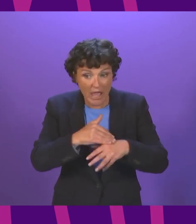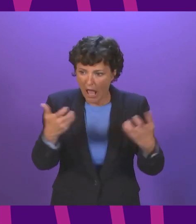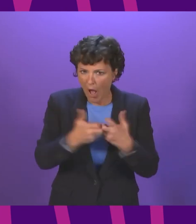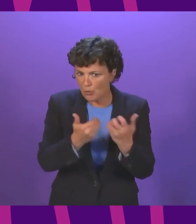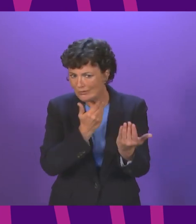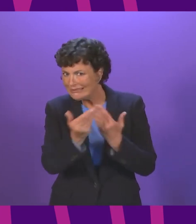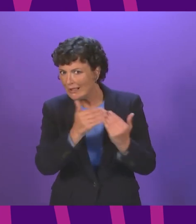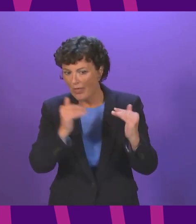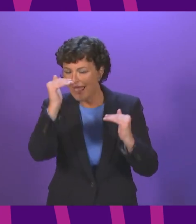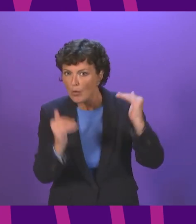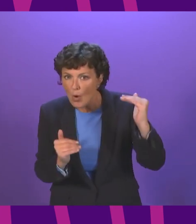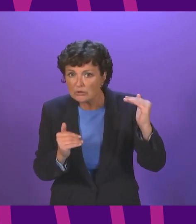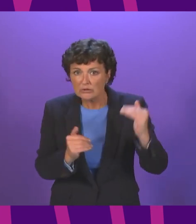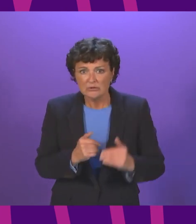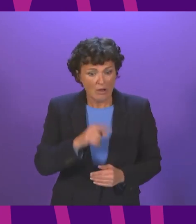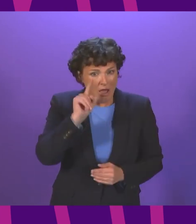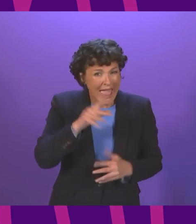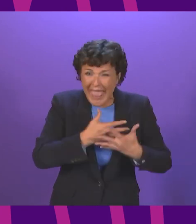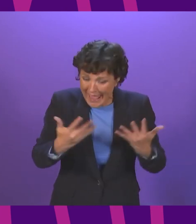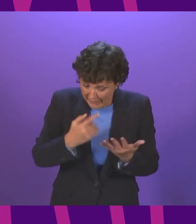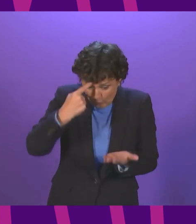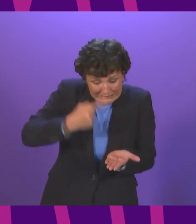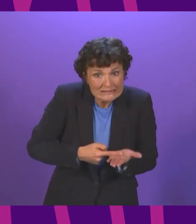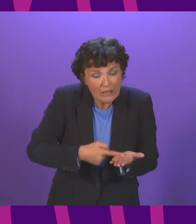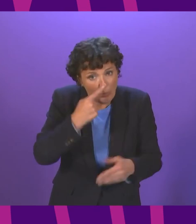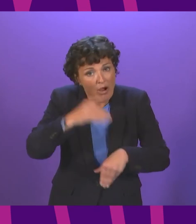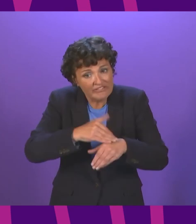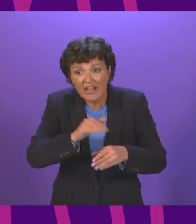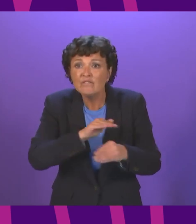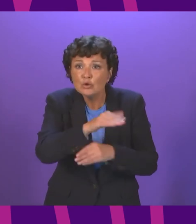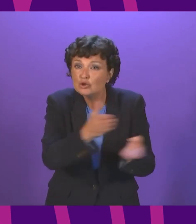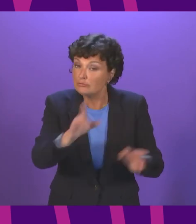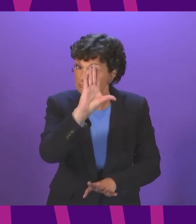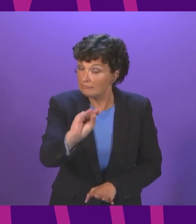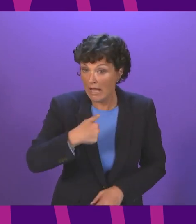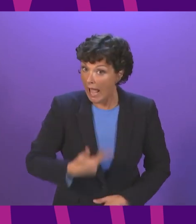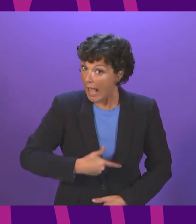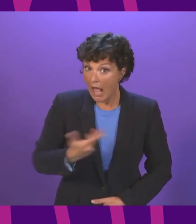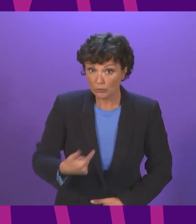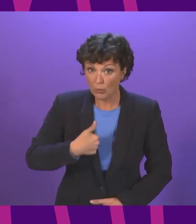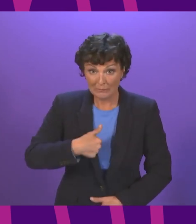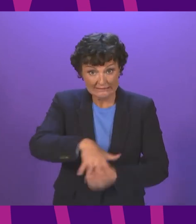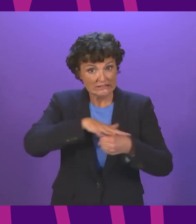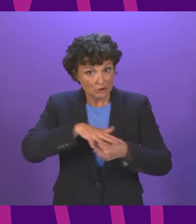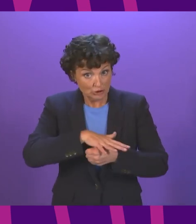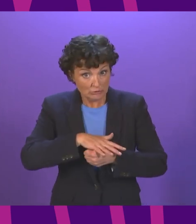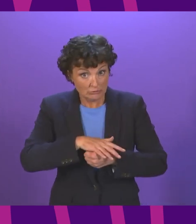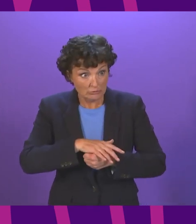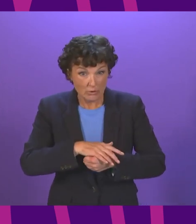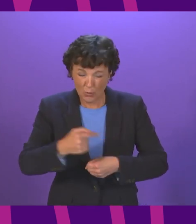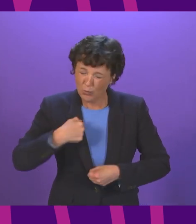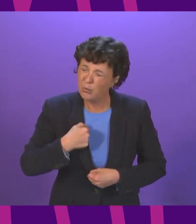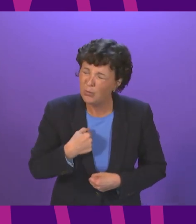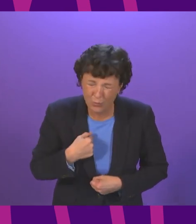or the extent to which we tackle inequality. And I certainly do not want to be in a situation where we do not do